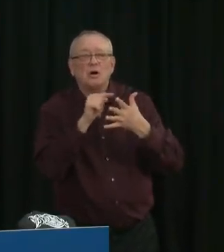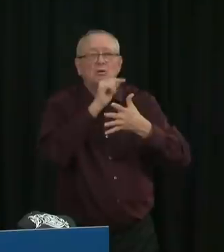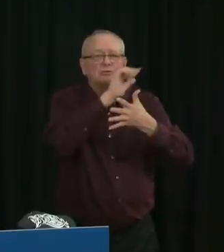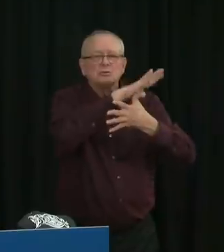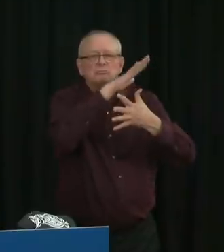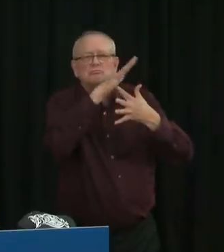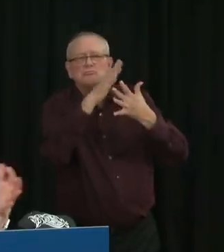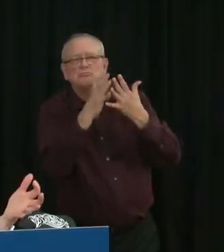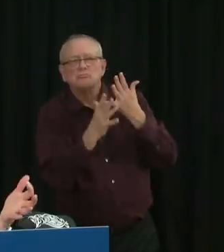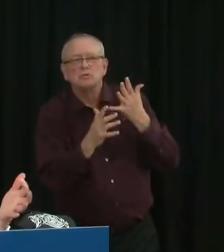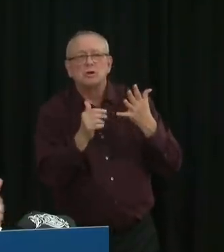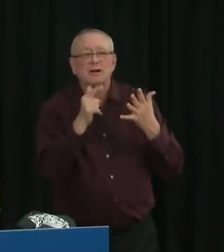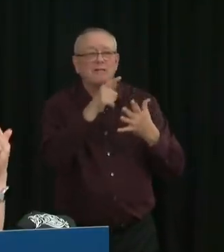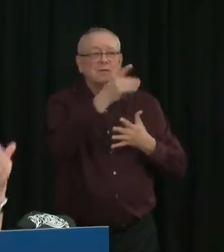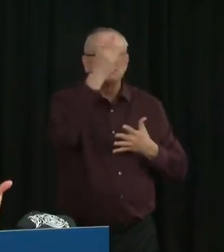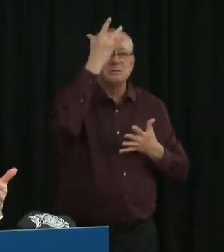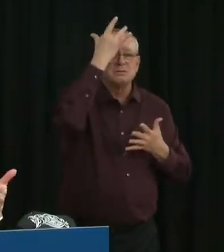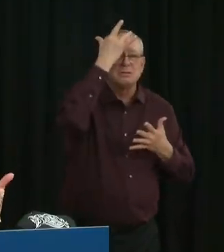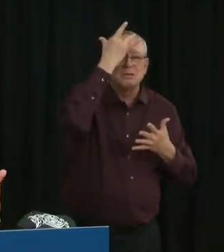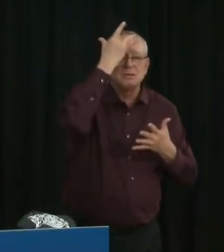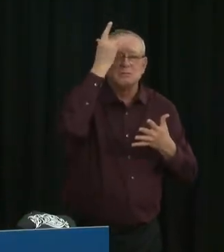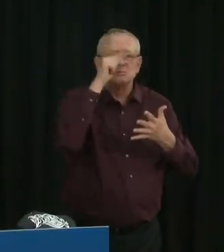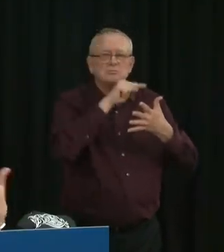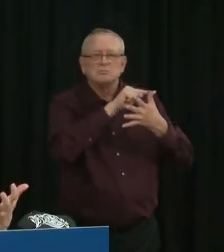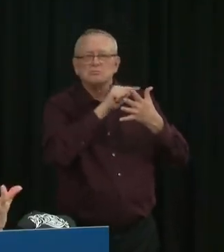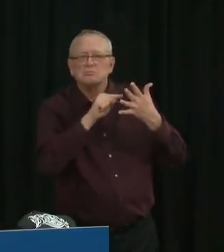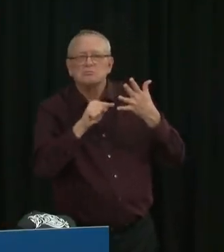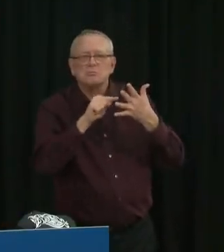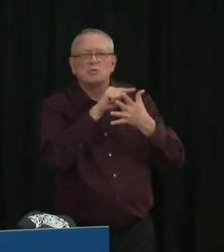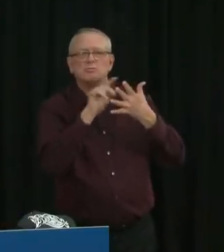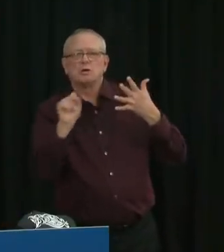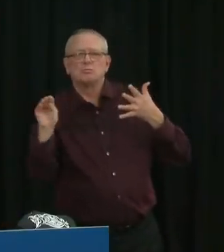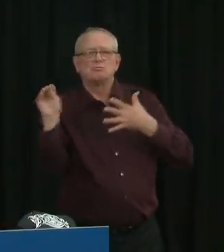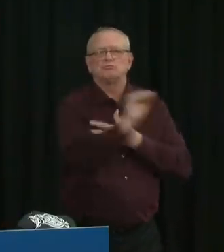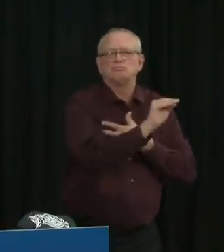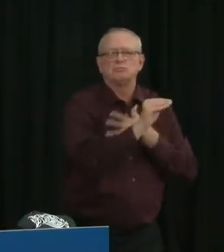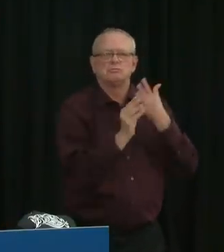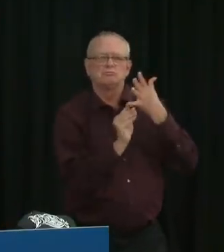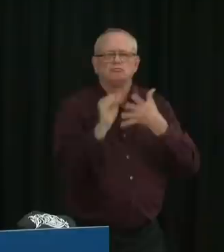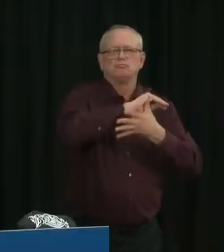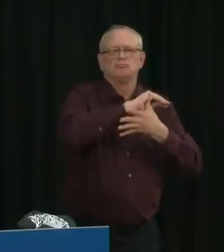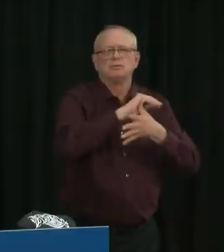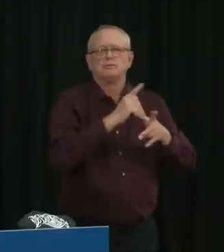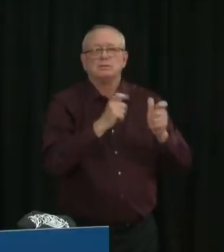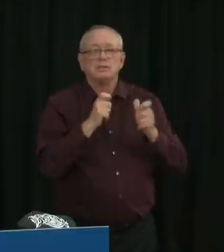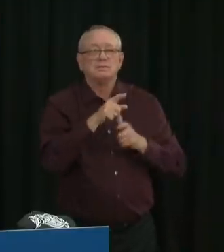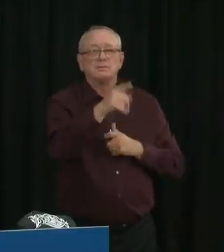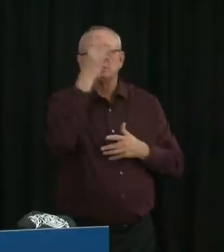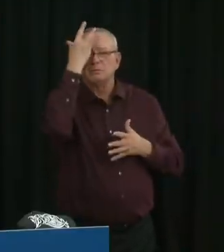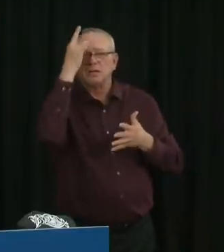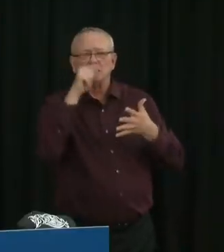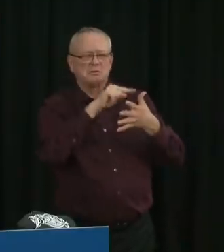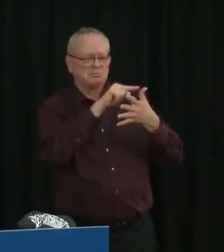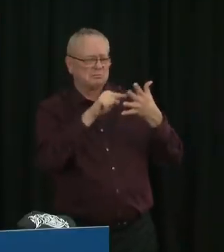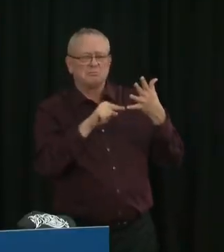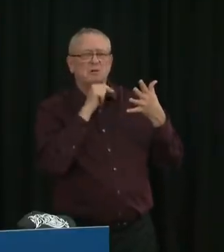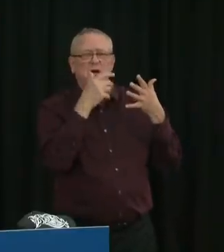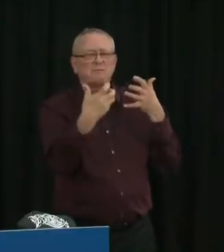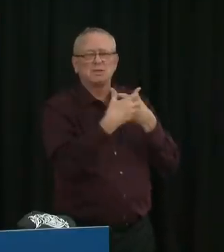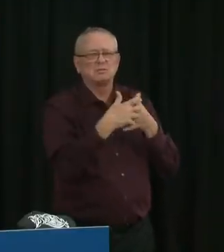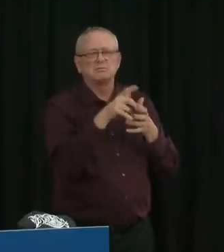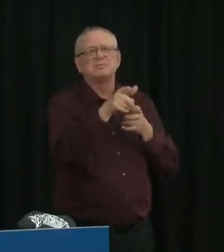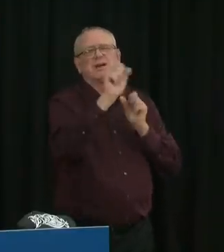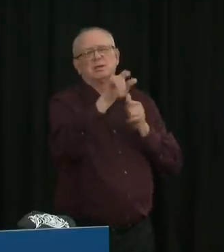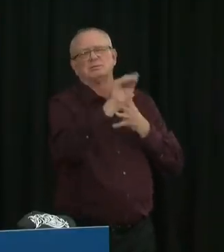believe there is a list of names out there. It's a list of criteria, and then it's a government official determination about whether or not an individual would meet that,